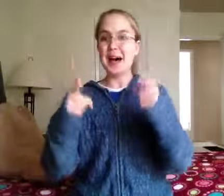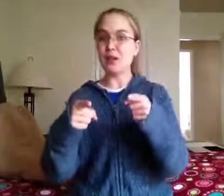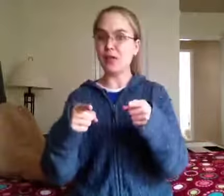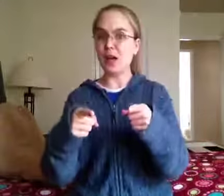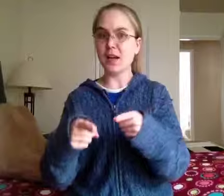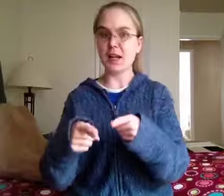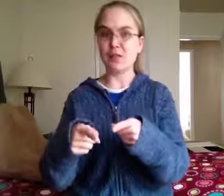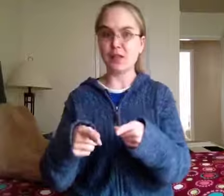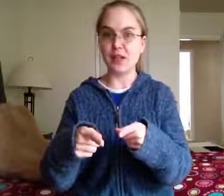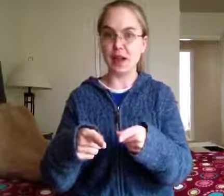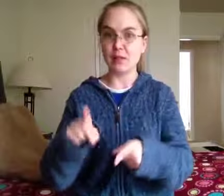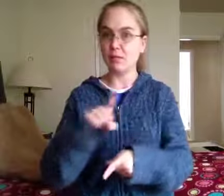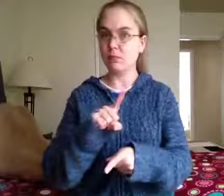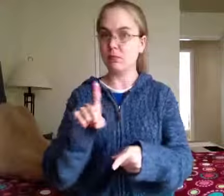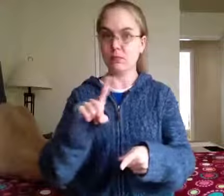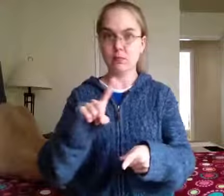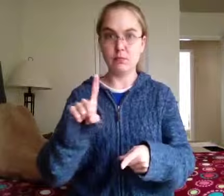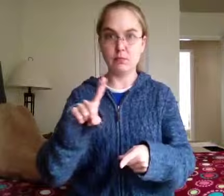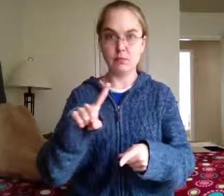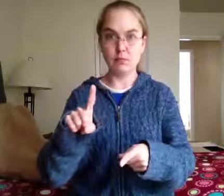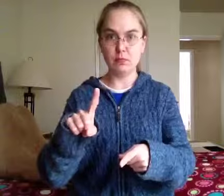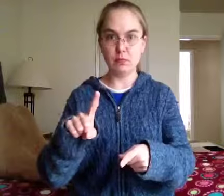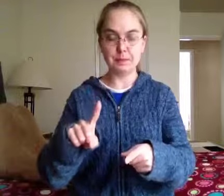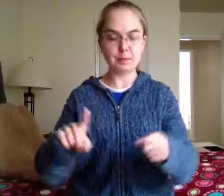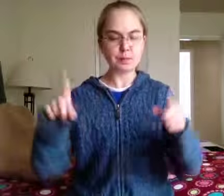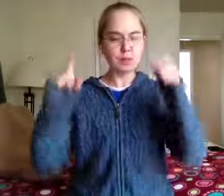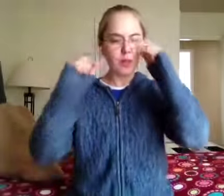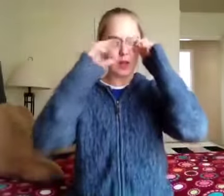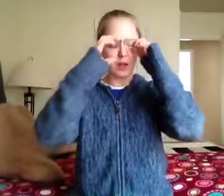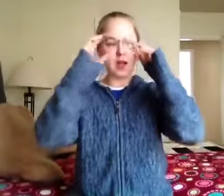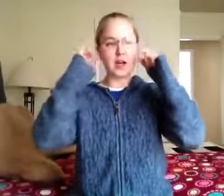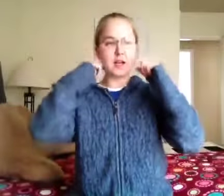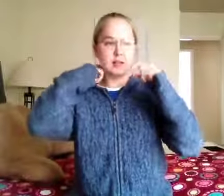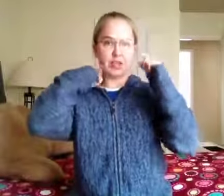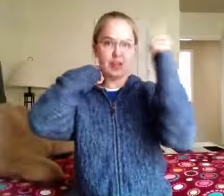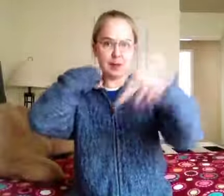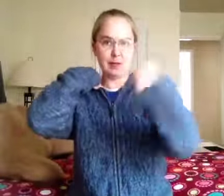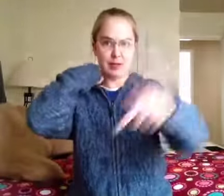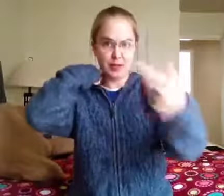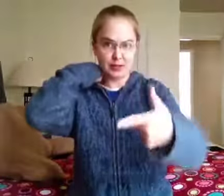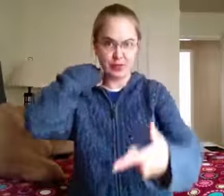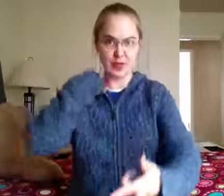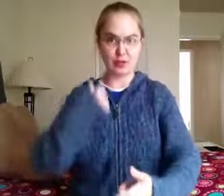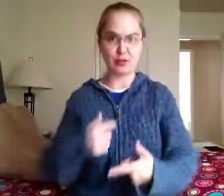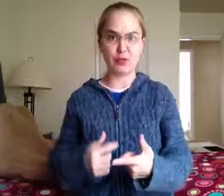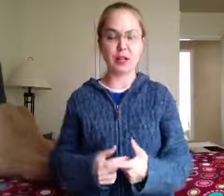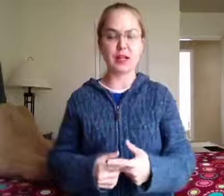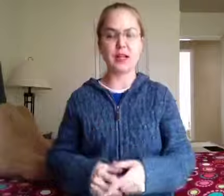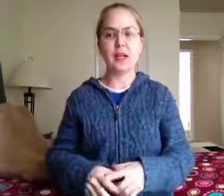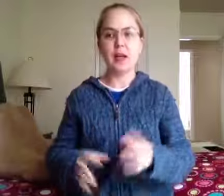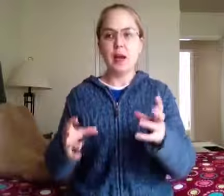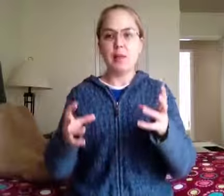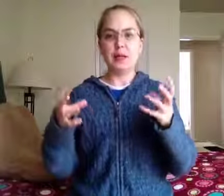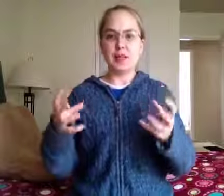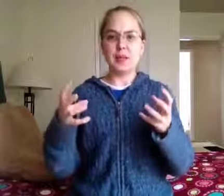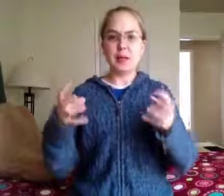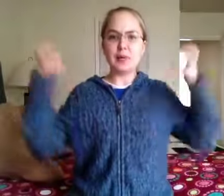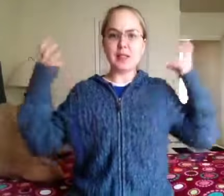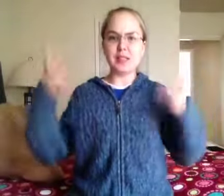Not vlogging every day. Mm-mm-mm. Uh, just keeping up my twice a week schedule for vlogging. But at the same time, that still